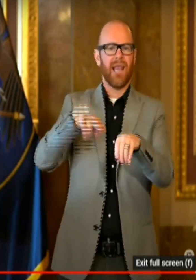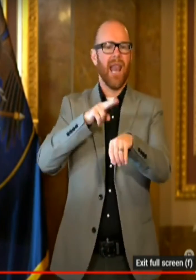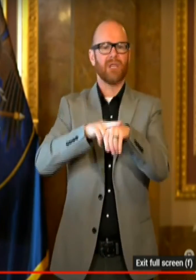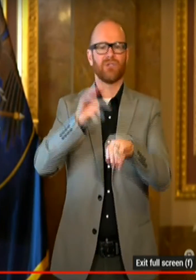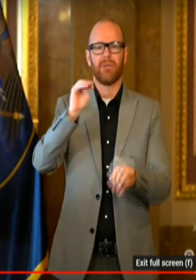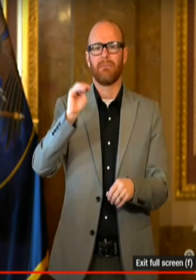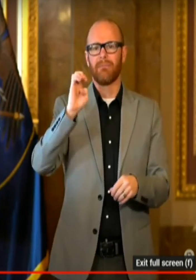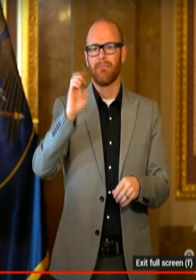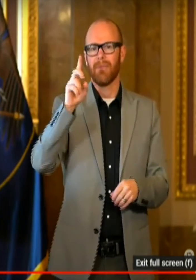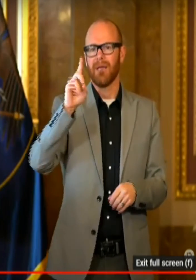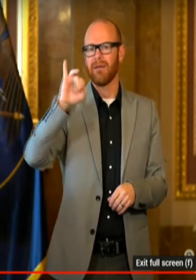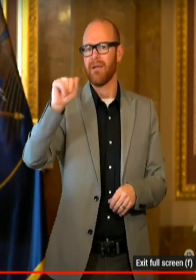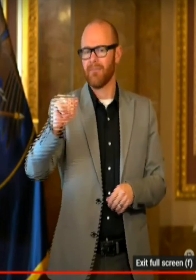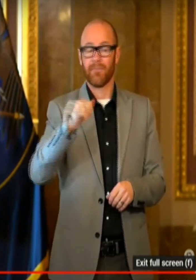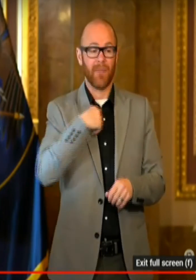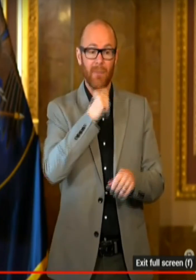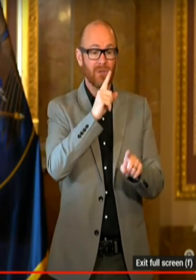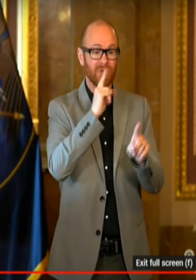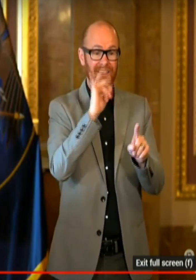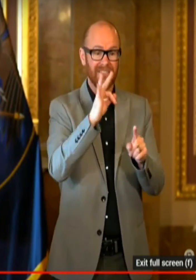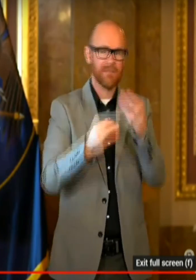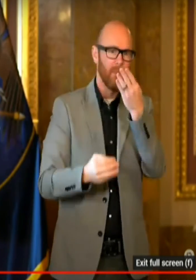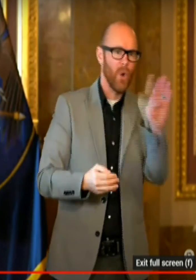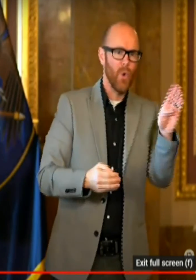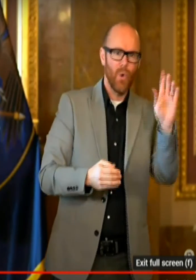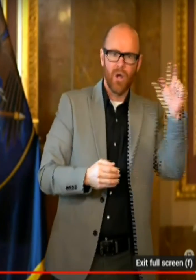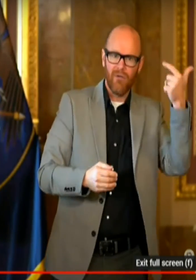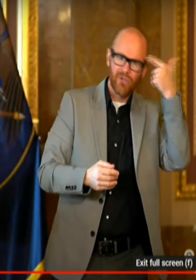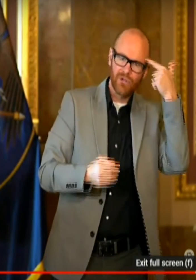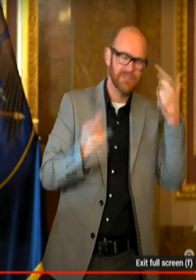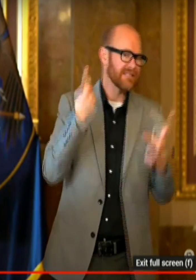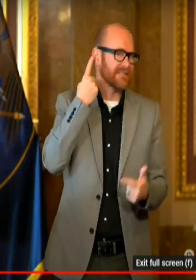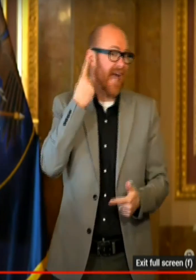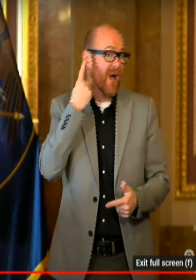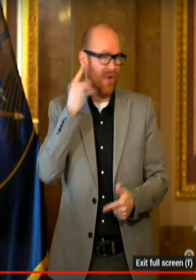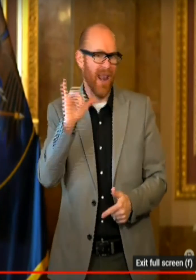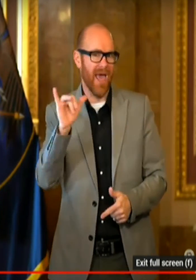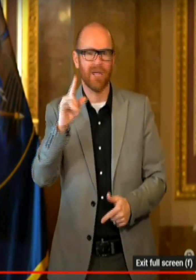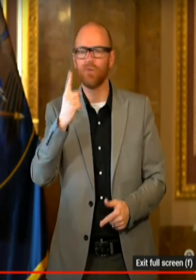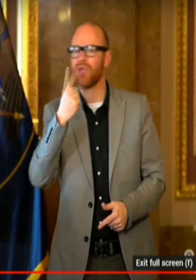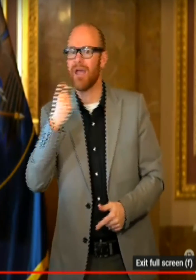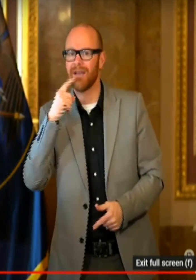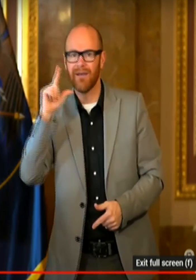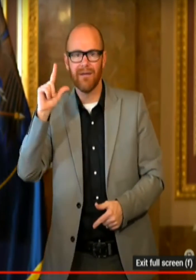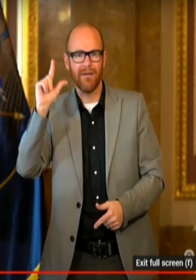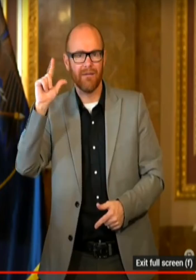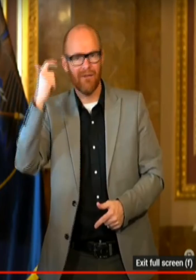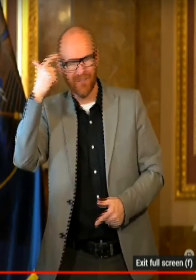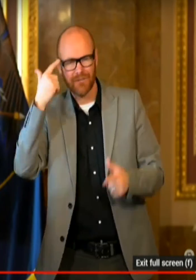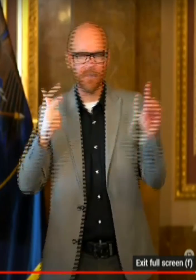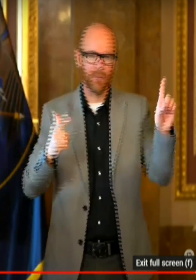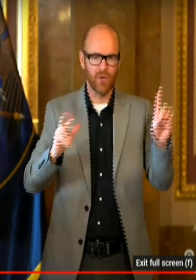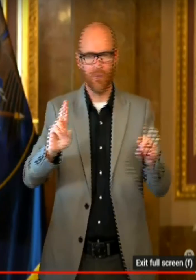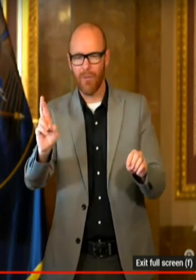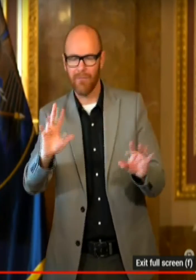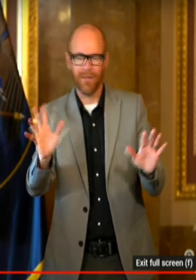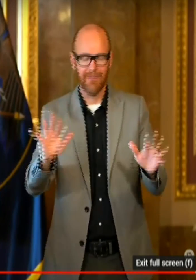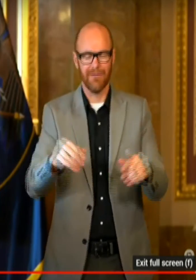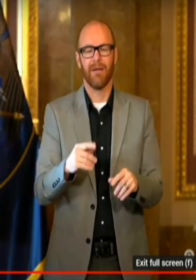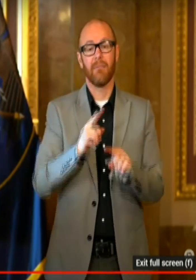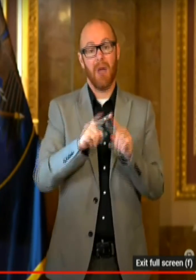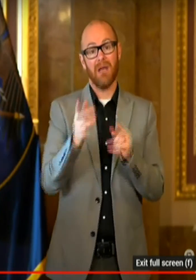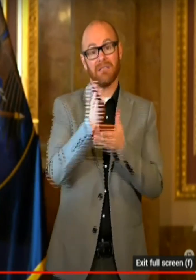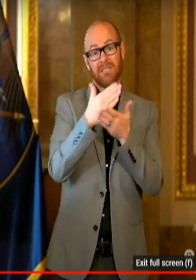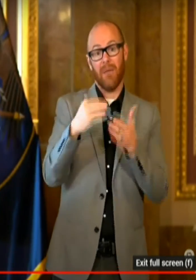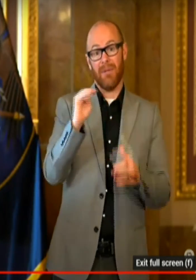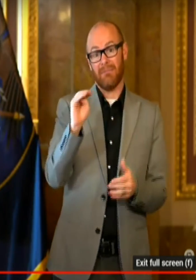because blue governors are sounding like red governors now. But there's certainly been a change. But there have been some media, some very few in the state of Utah,